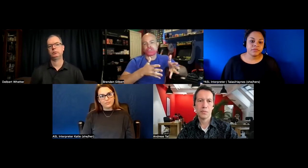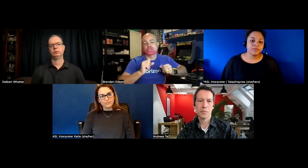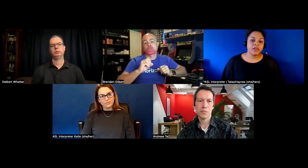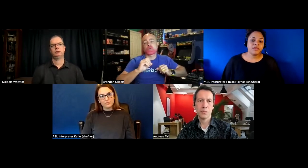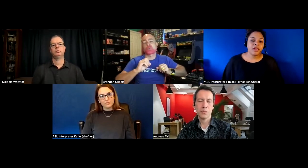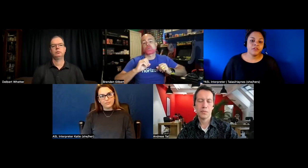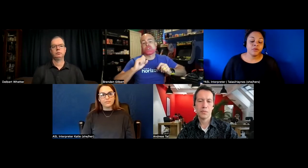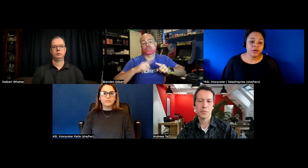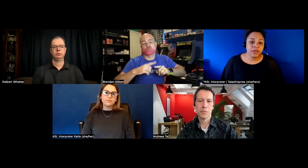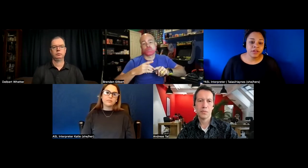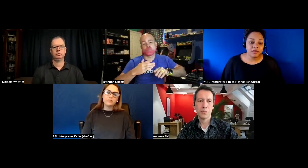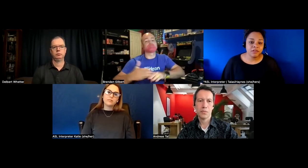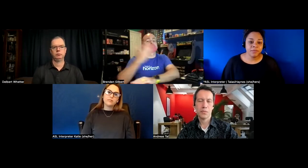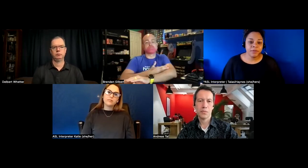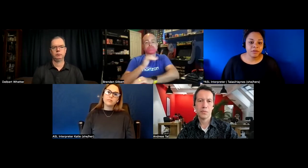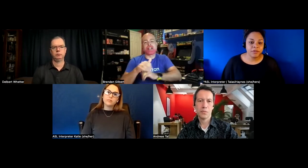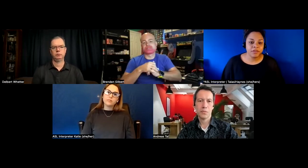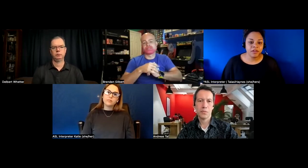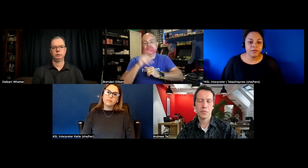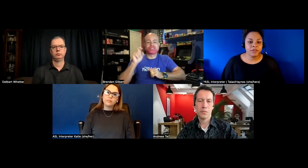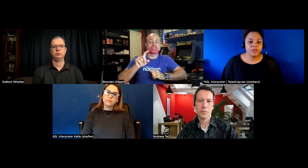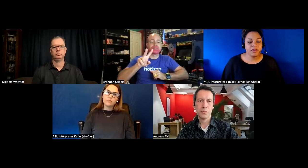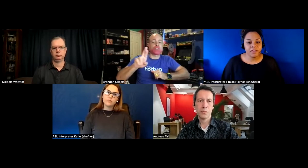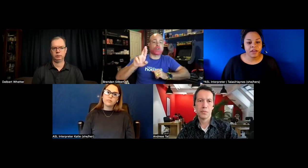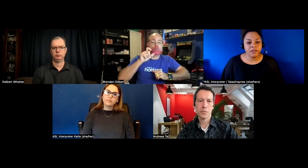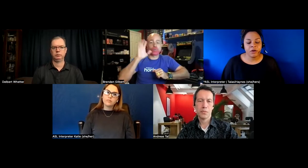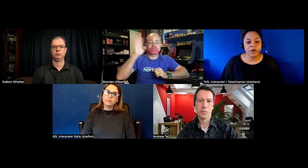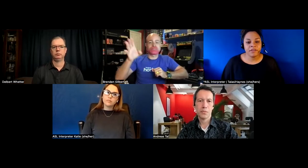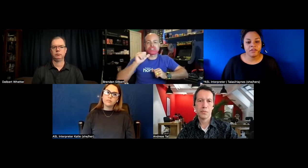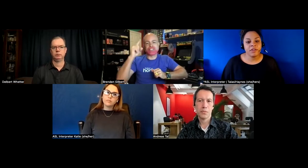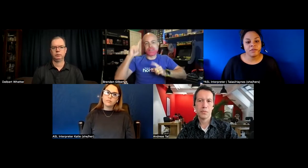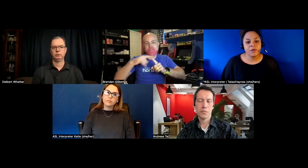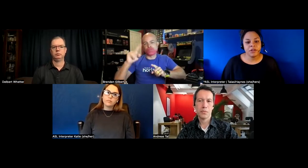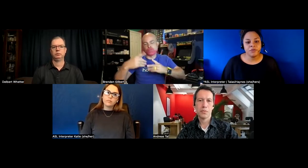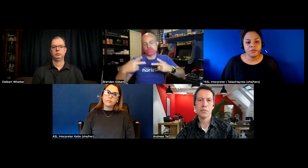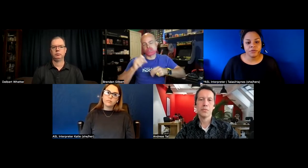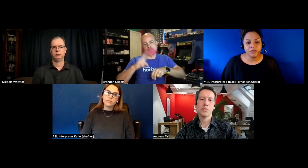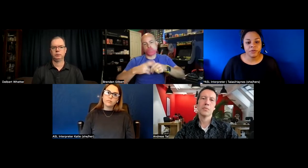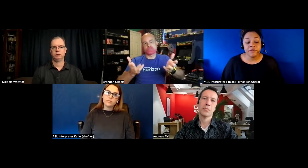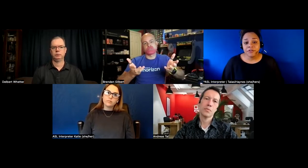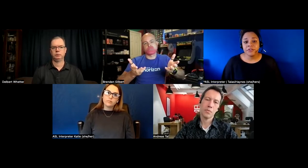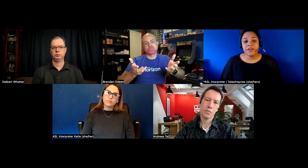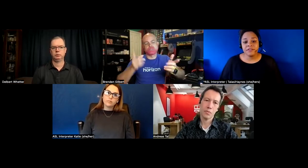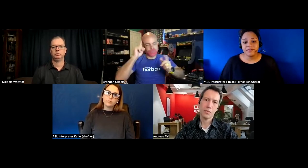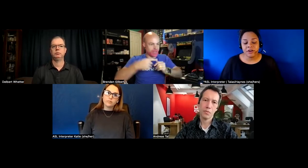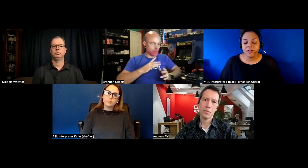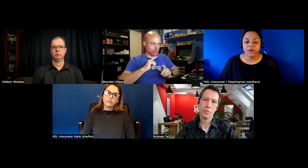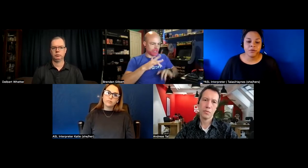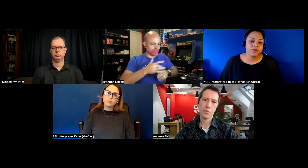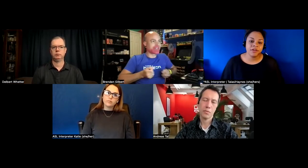and that historically has been something that has been in the left side uh wayside so that's something we need to improve when they first invented vr they weren't thinking